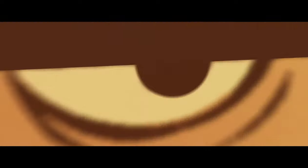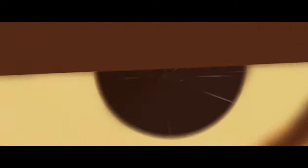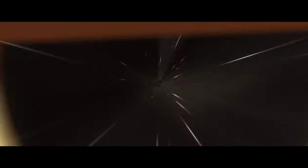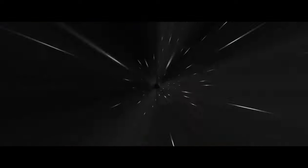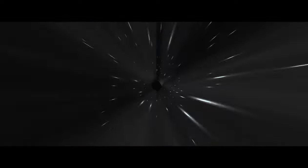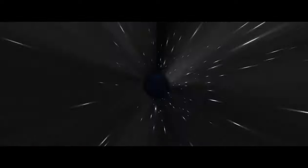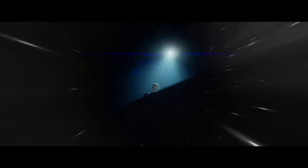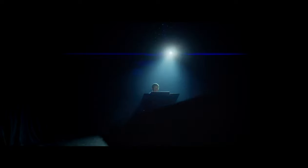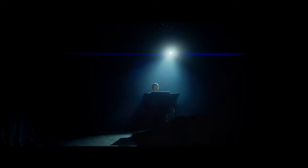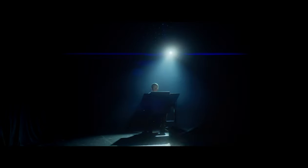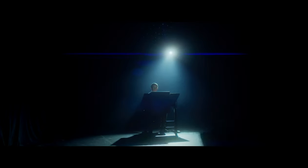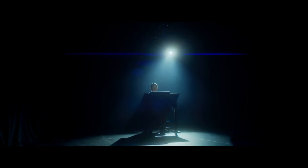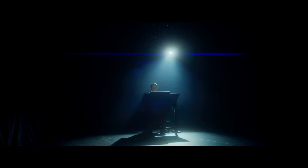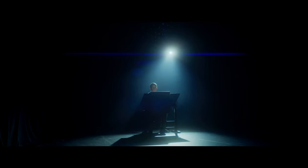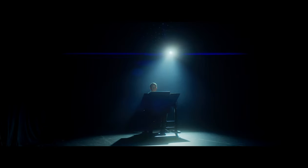Transcribed